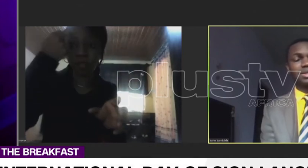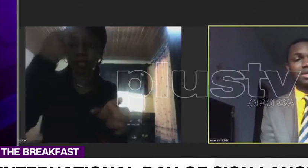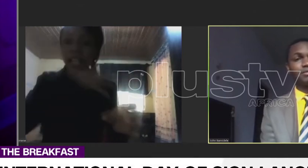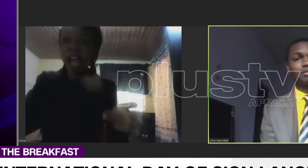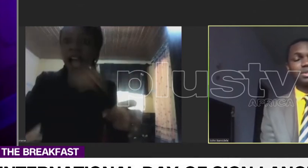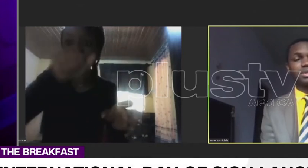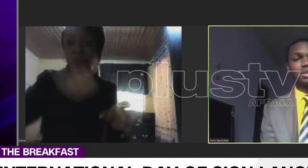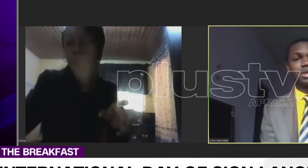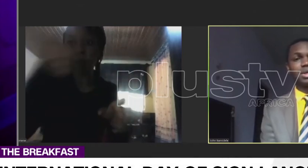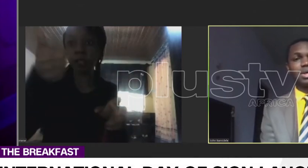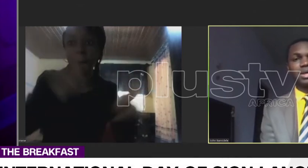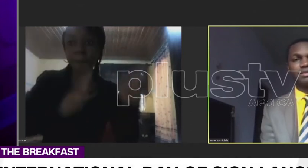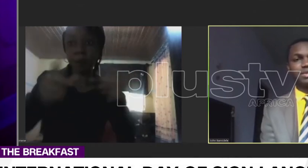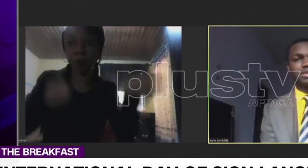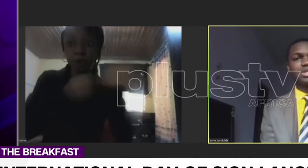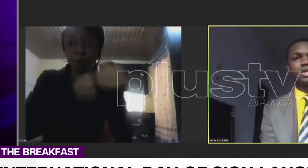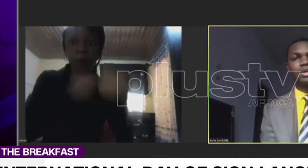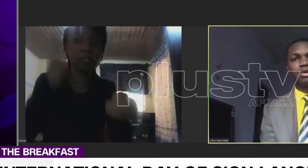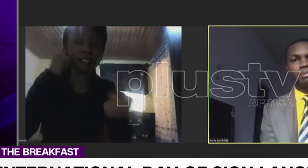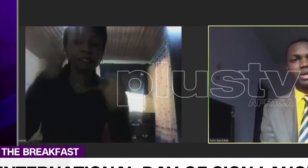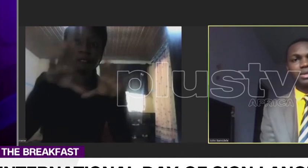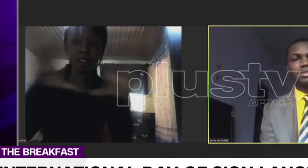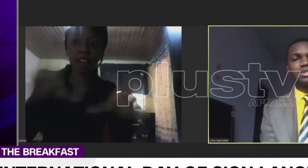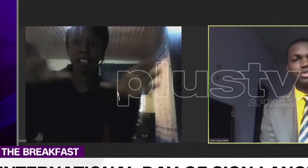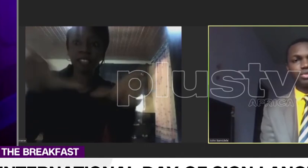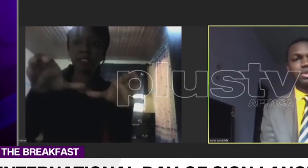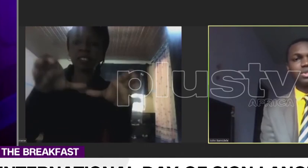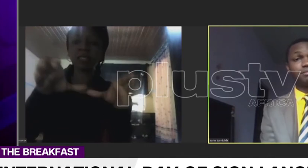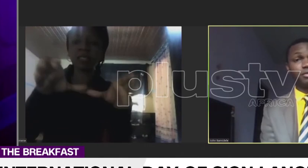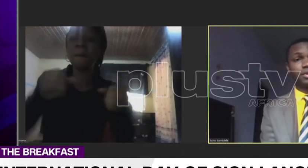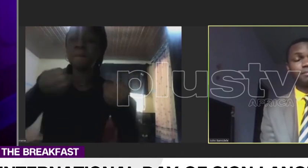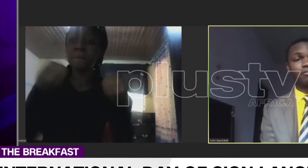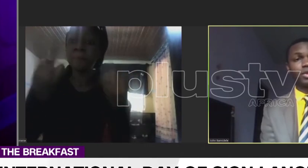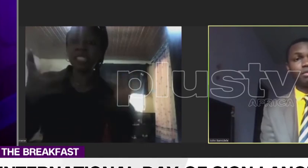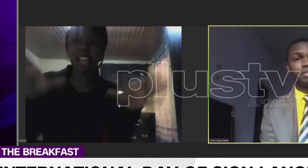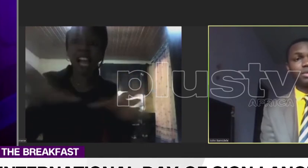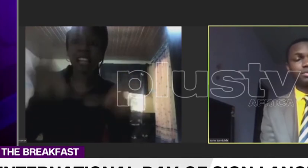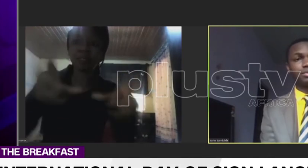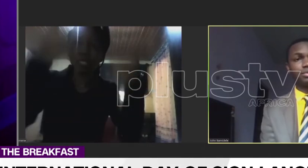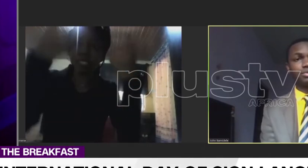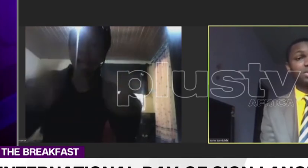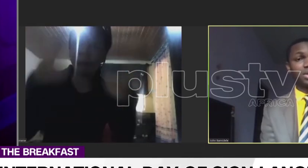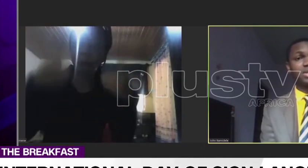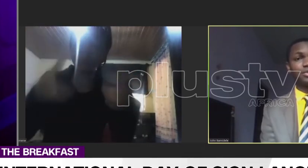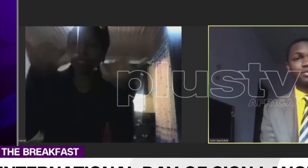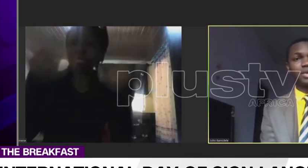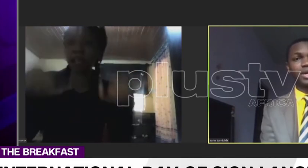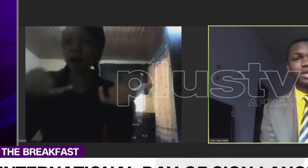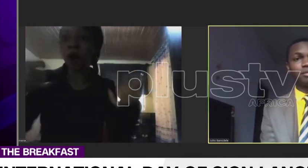deaf community, activities are tearing up and the situation is improving, compared to 20 years ago when I came on